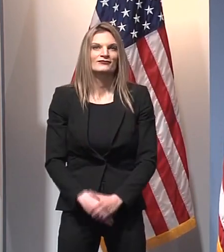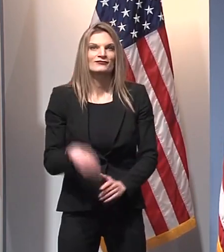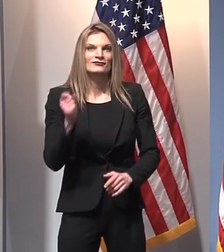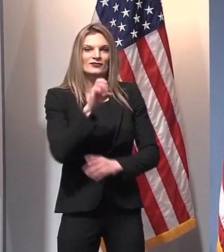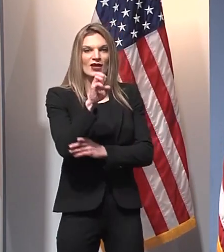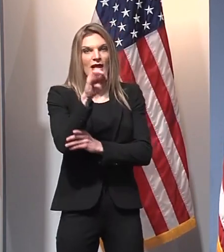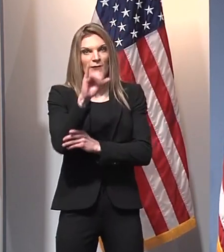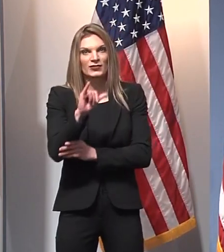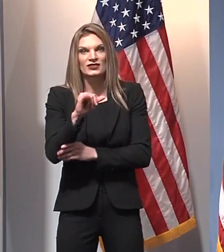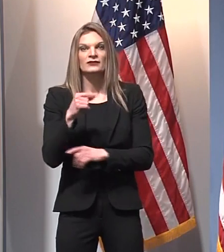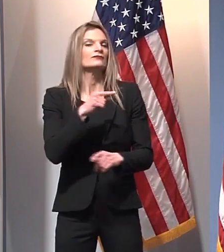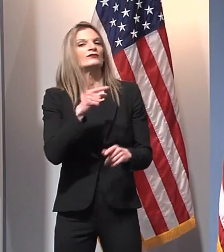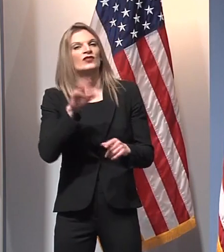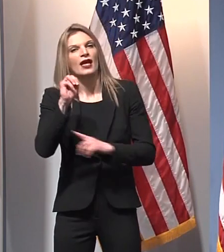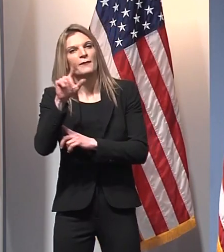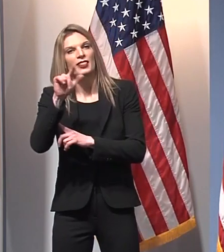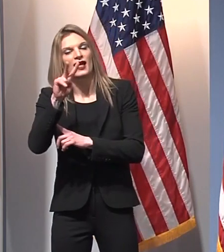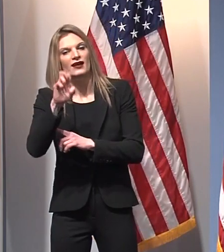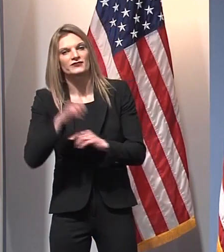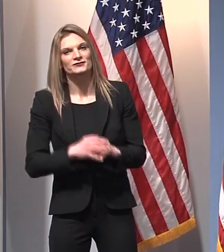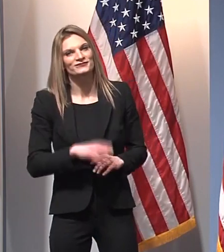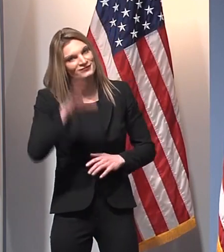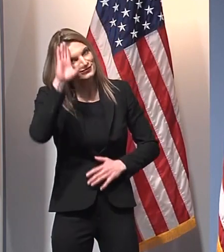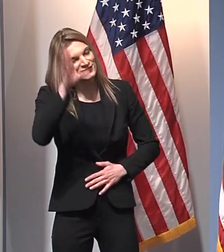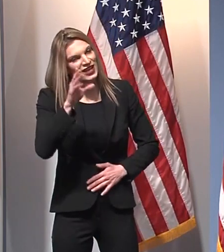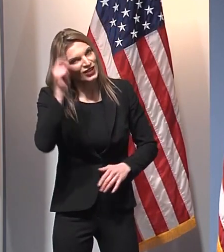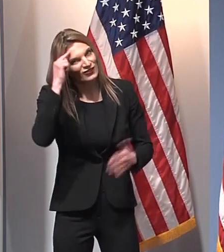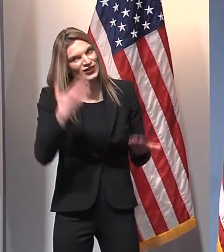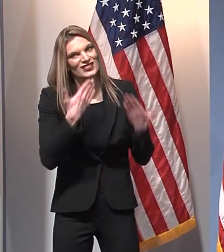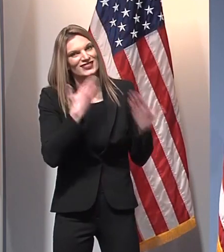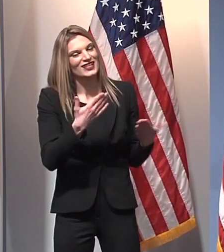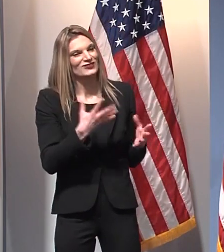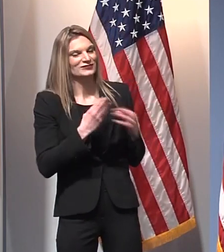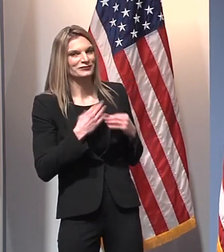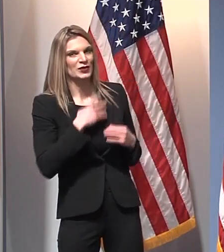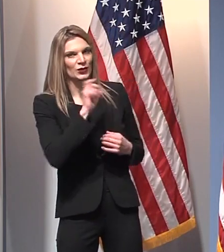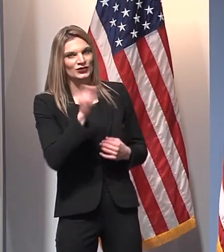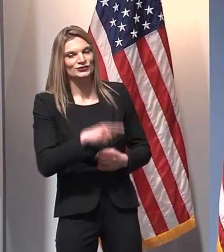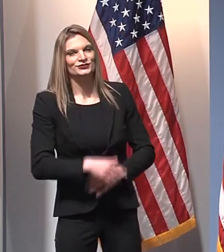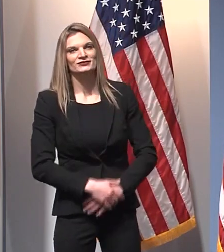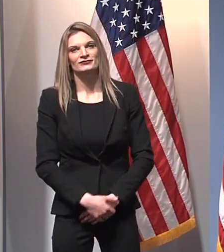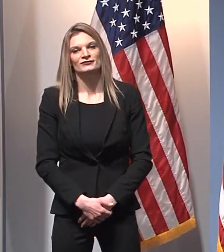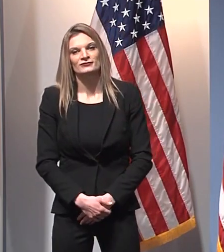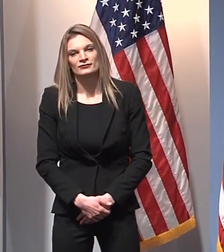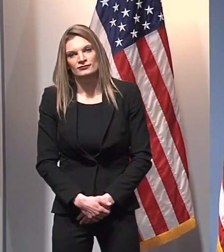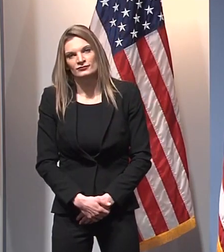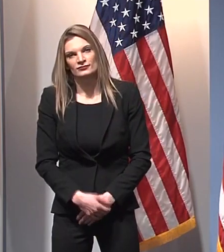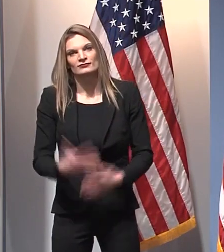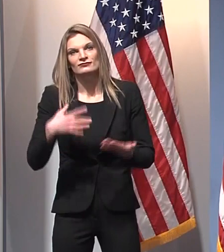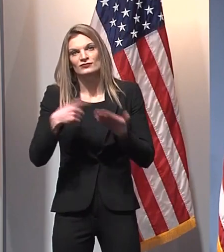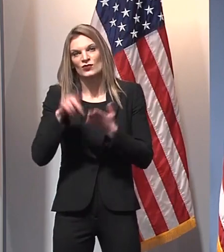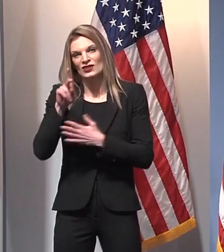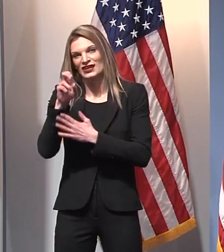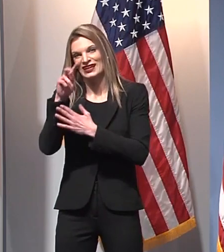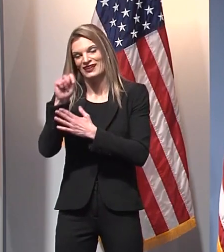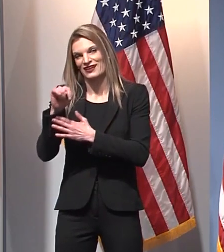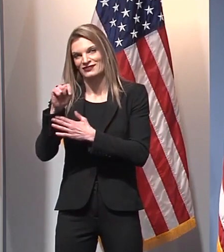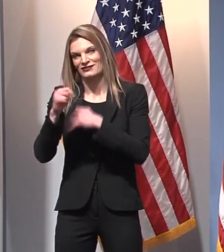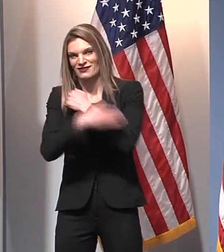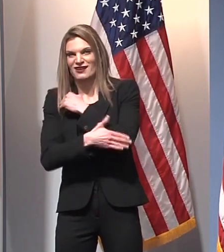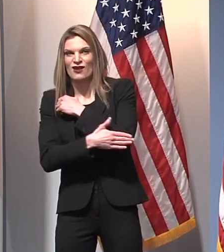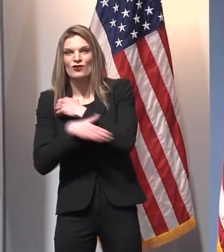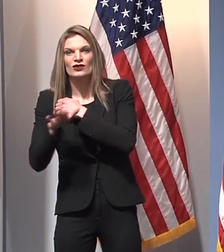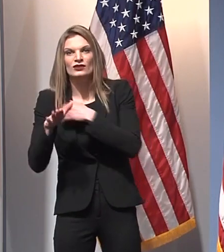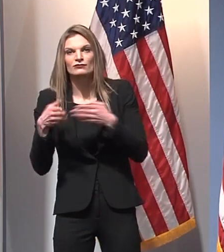with MLive. Hi, Governor. Thanks for taking my question. I talked to a Kent County public health official last